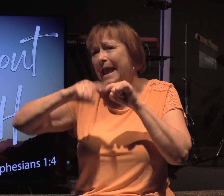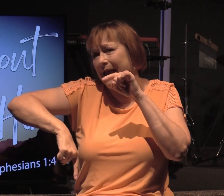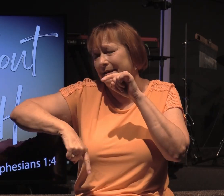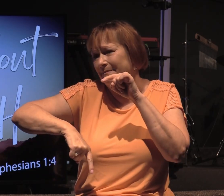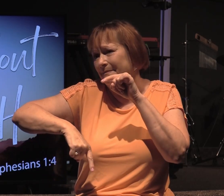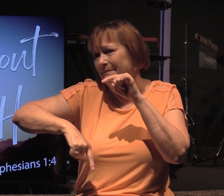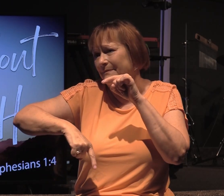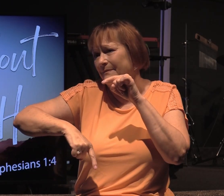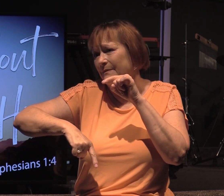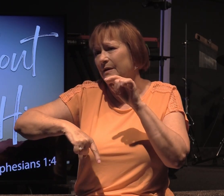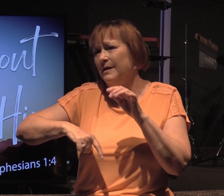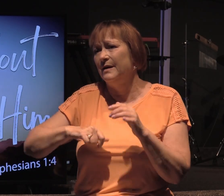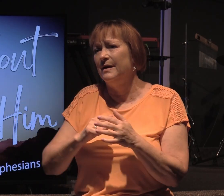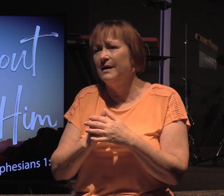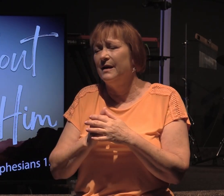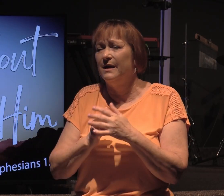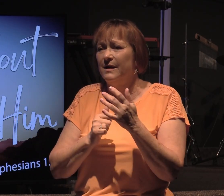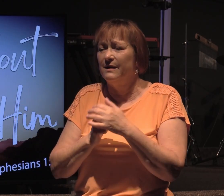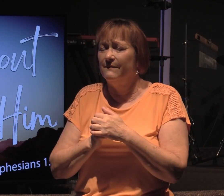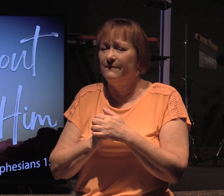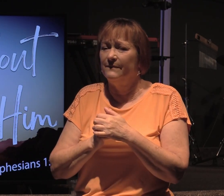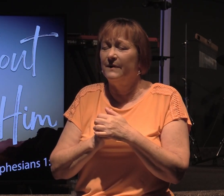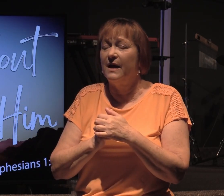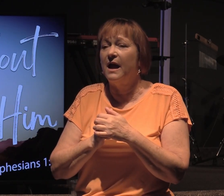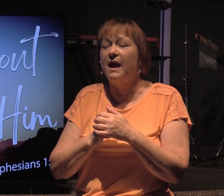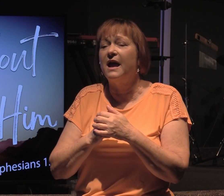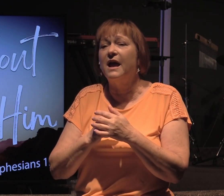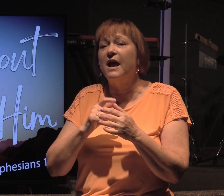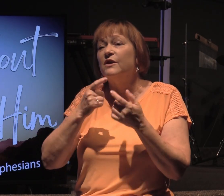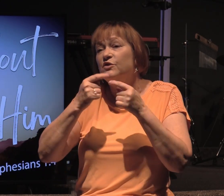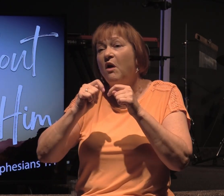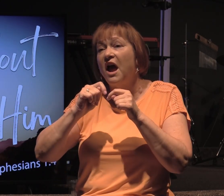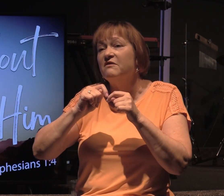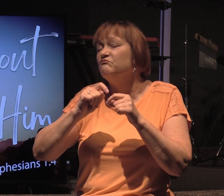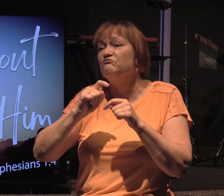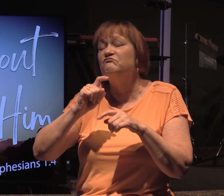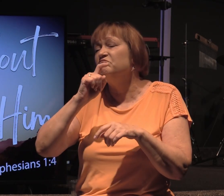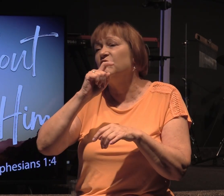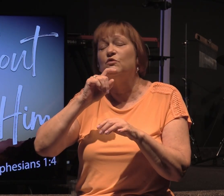And we should never try to. There are some who do.